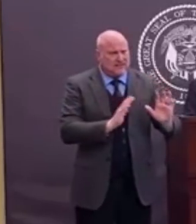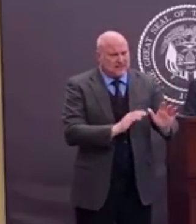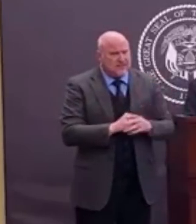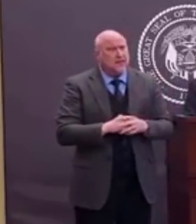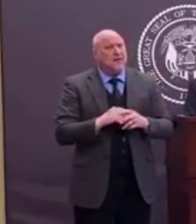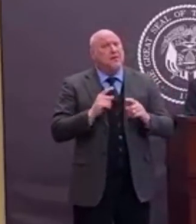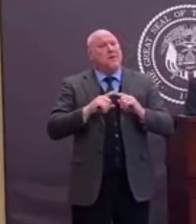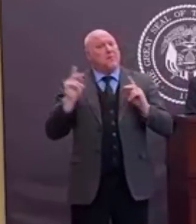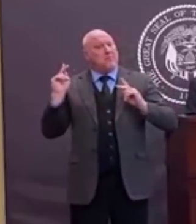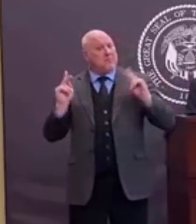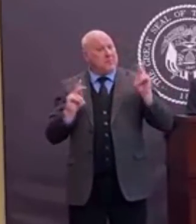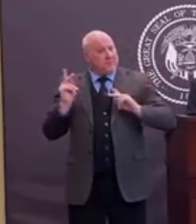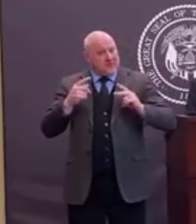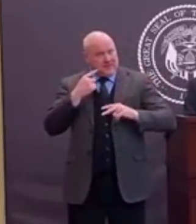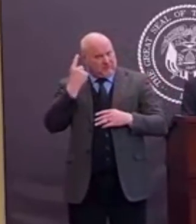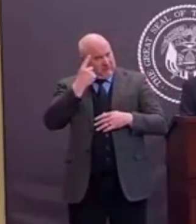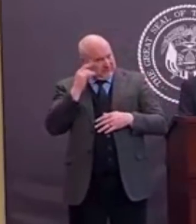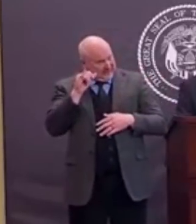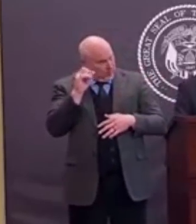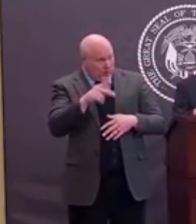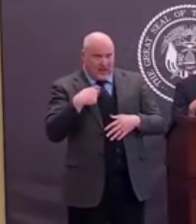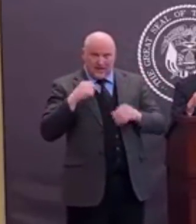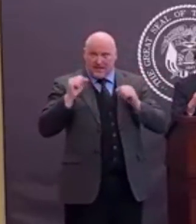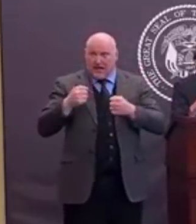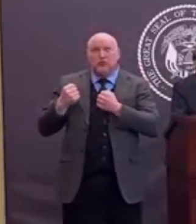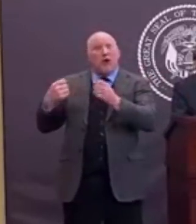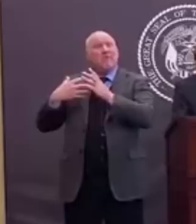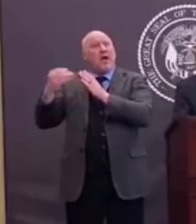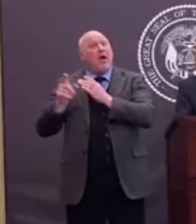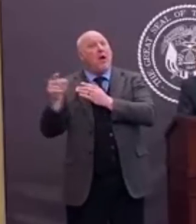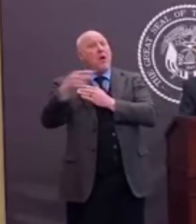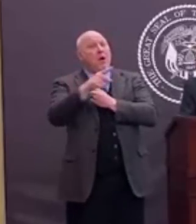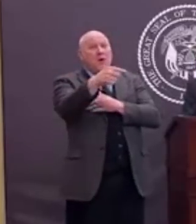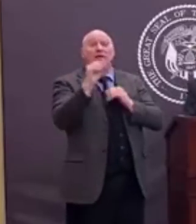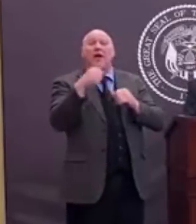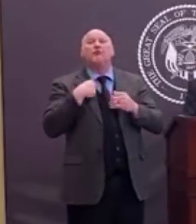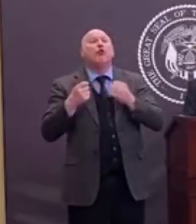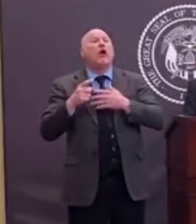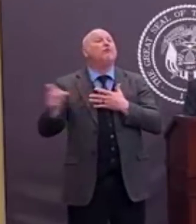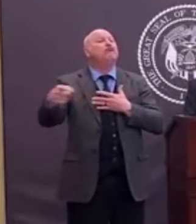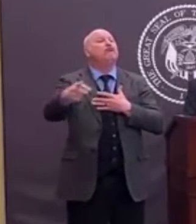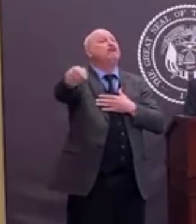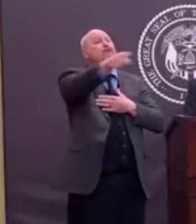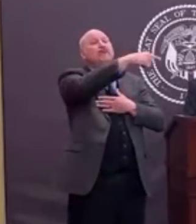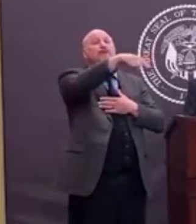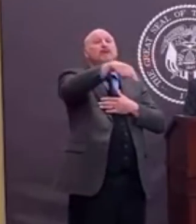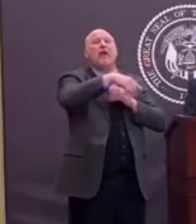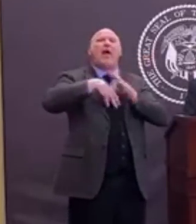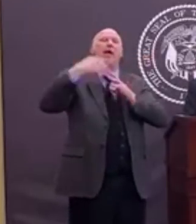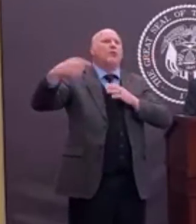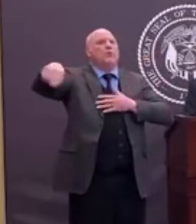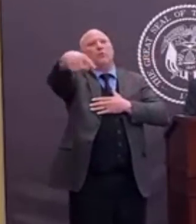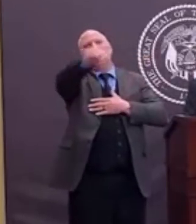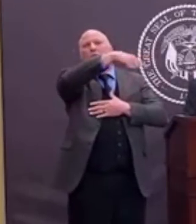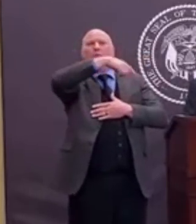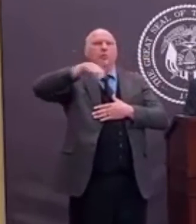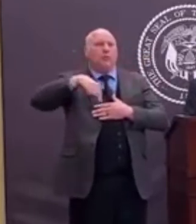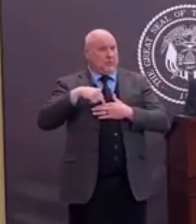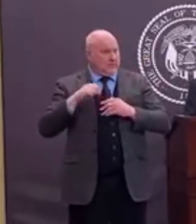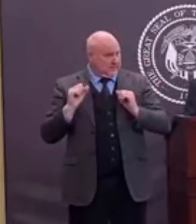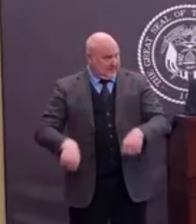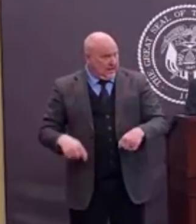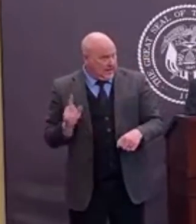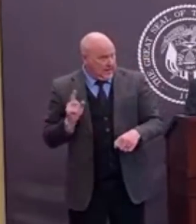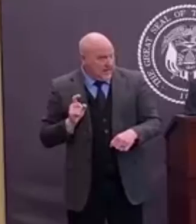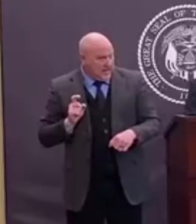that's okay. If you want to take a leisurely drive for your mental health, you know, and you've got a car and a gas tank full of gas,